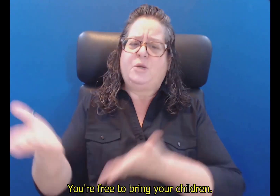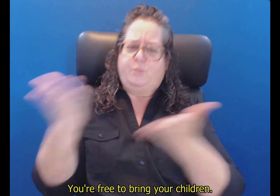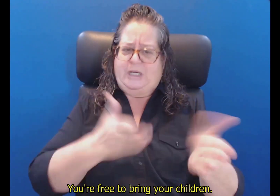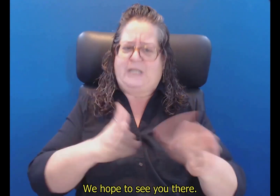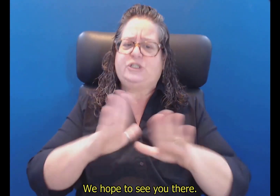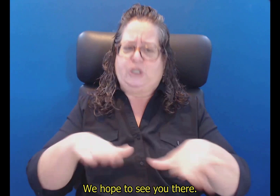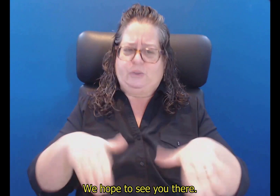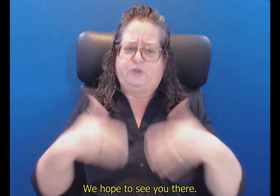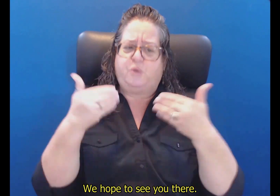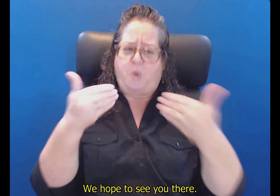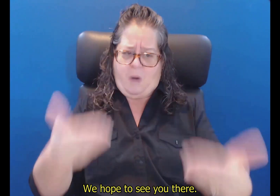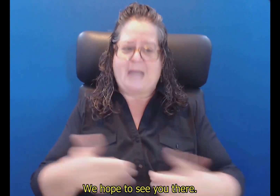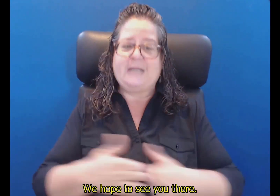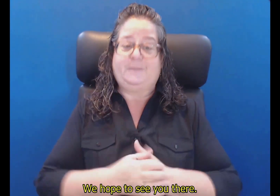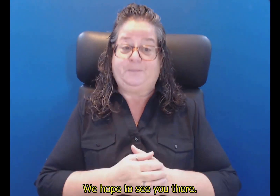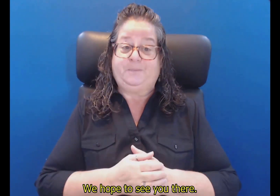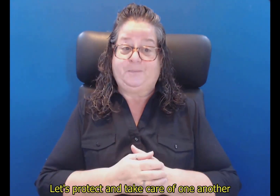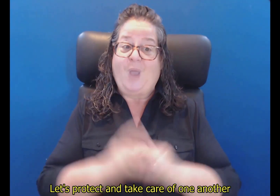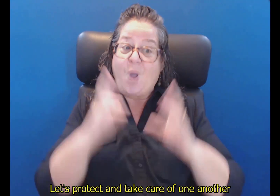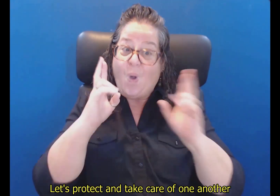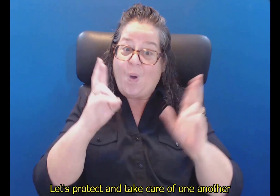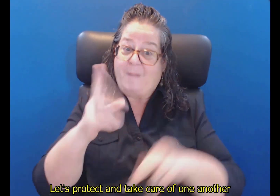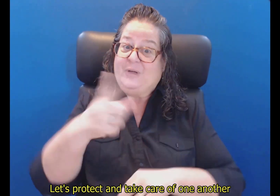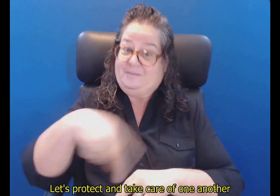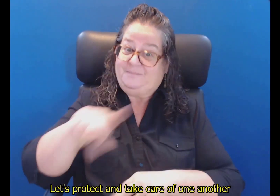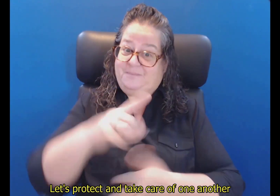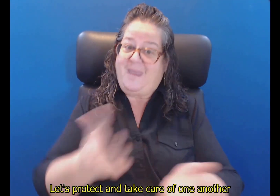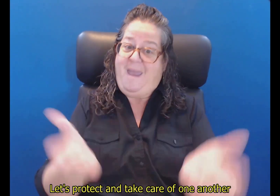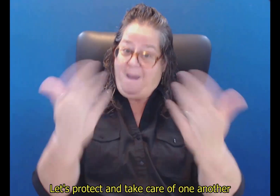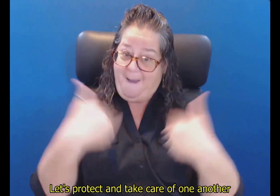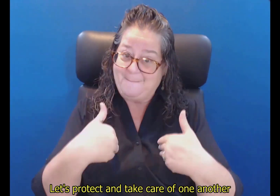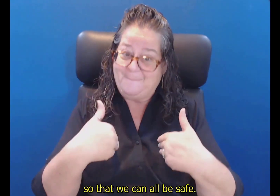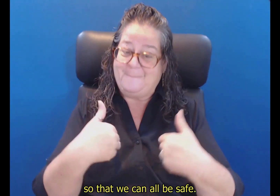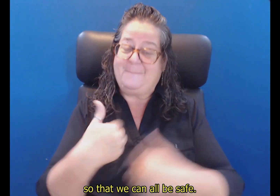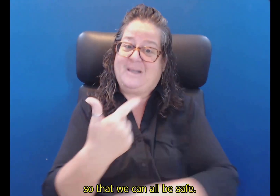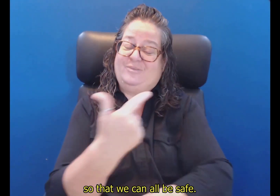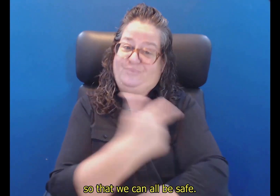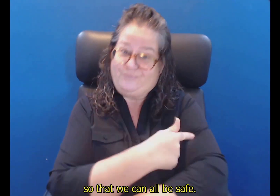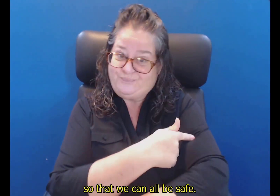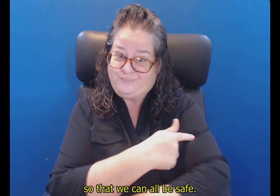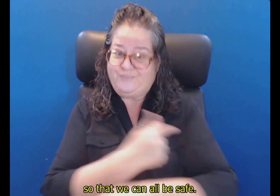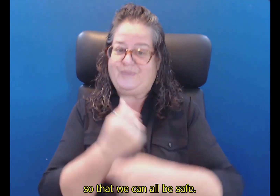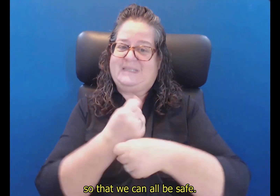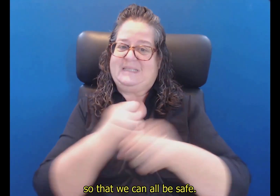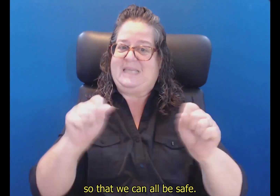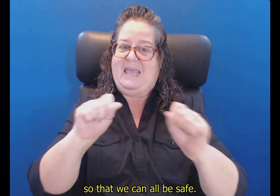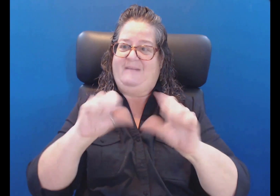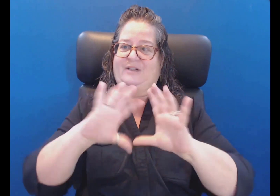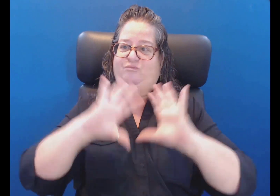We hope to see you there. Let's protect and take care of one another so that we can all be safe. Thank you.